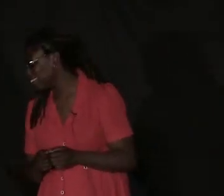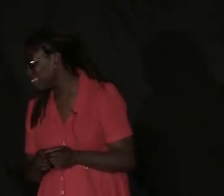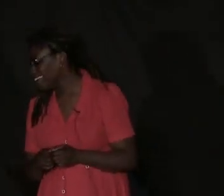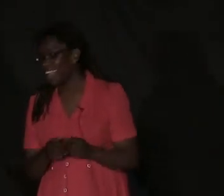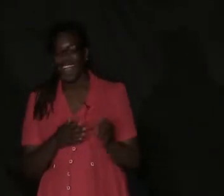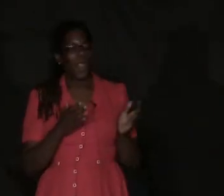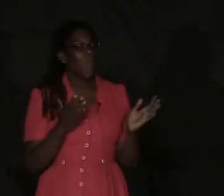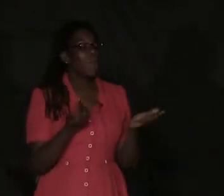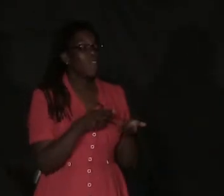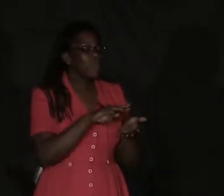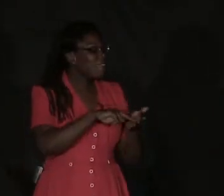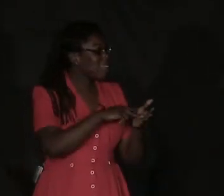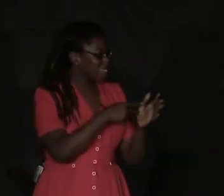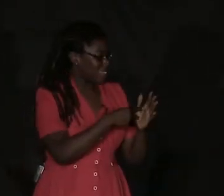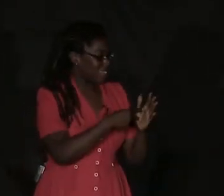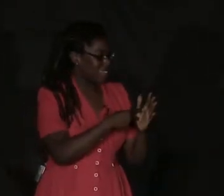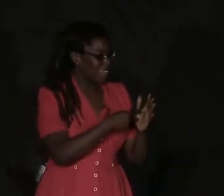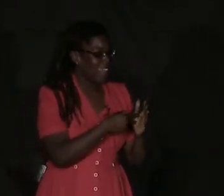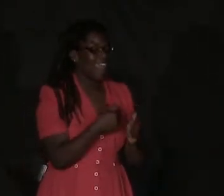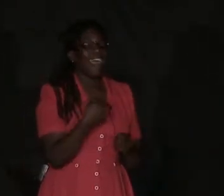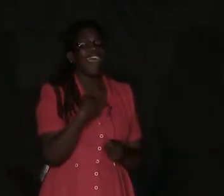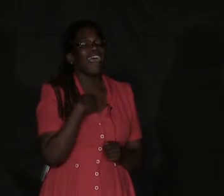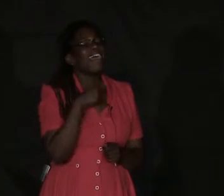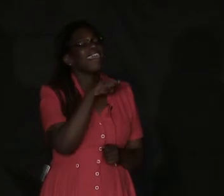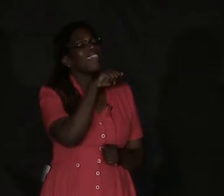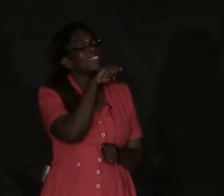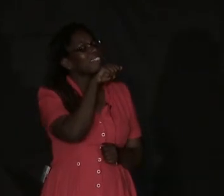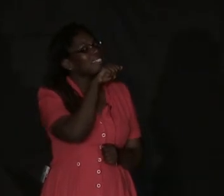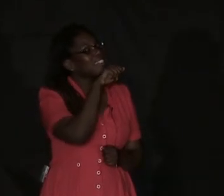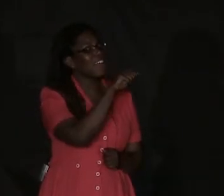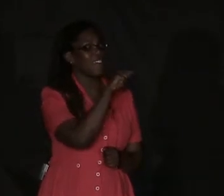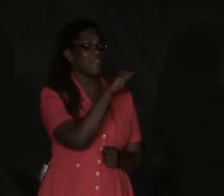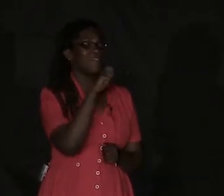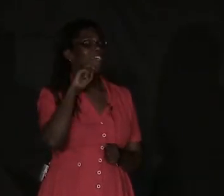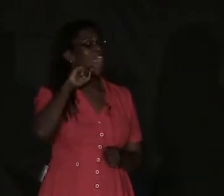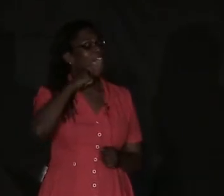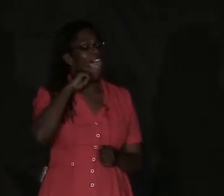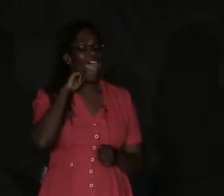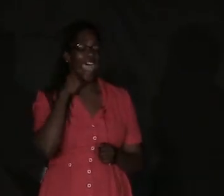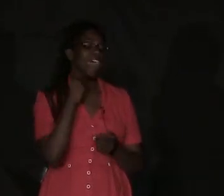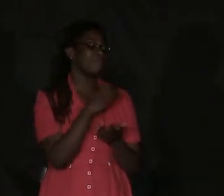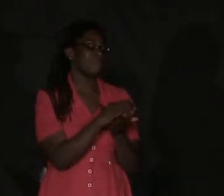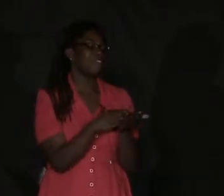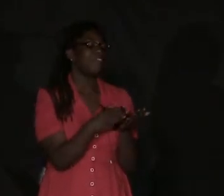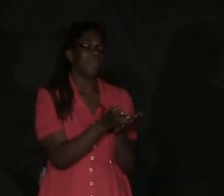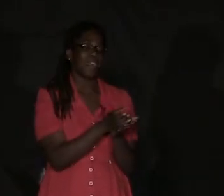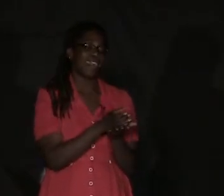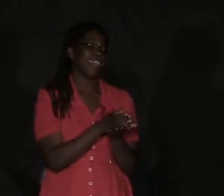What you meant. I love apple pie.